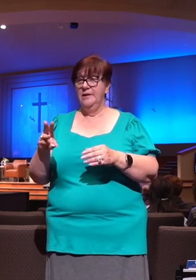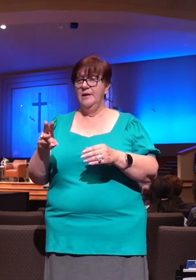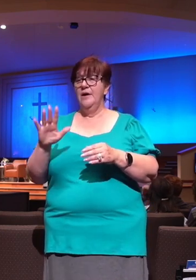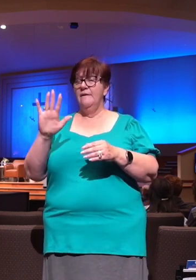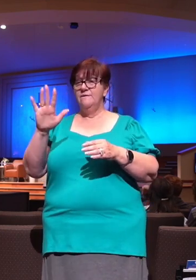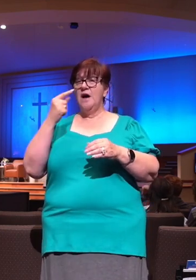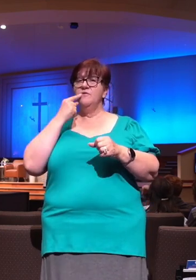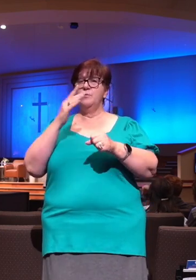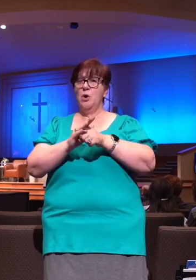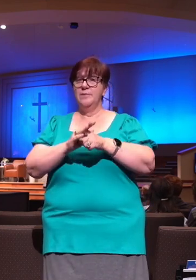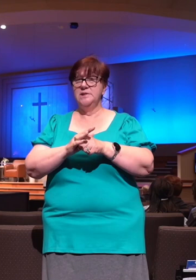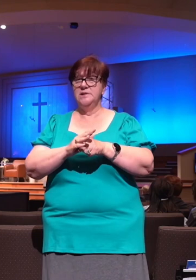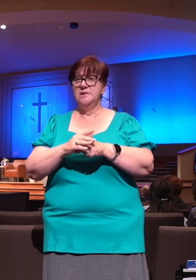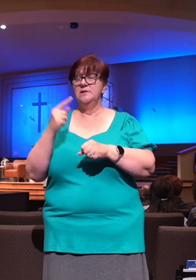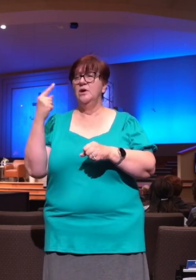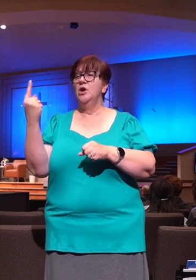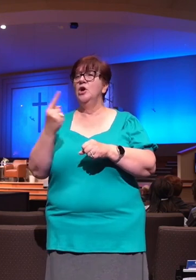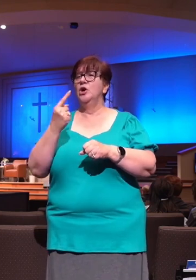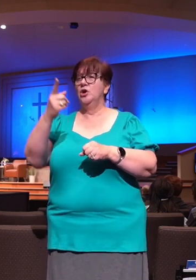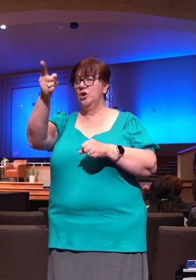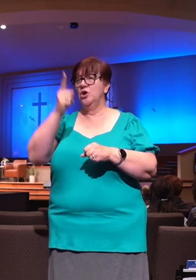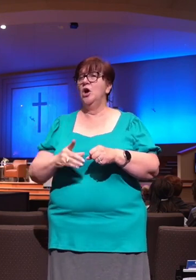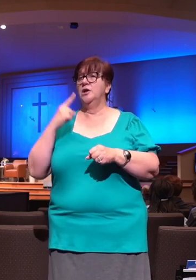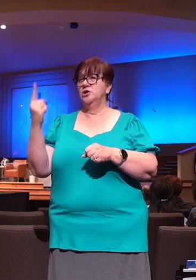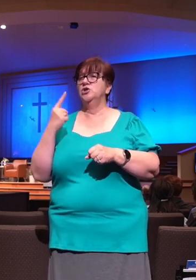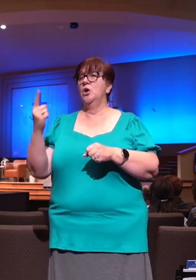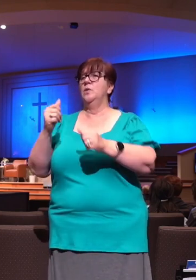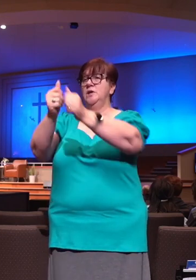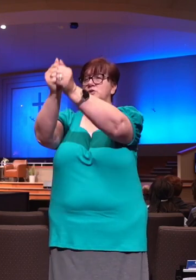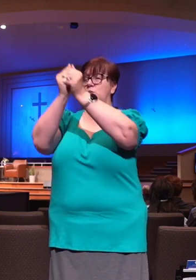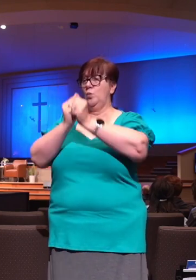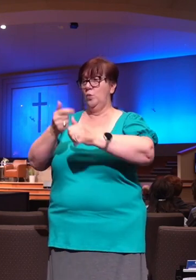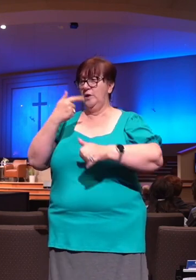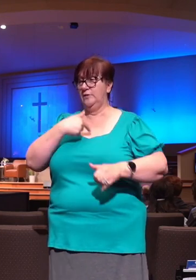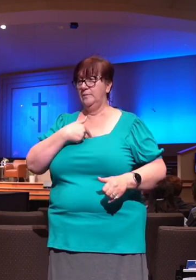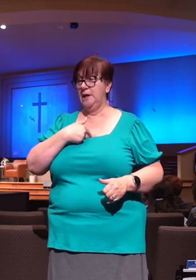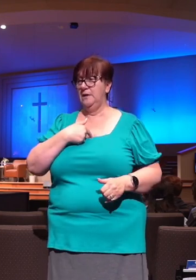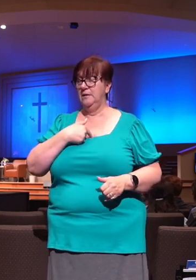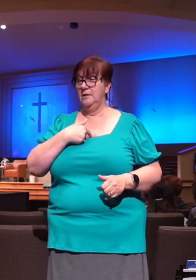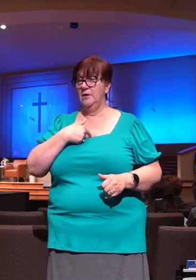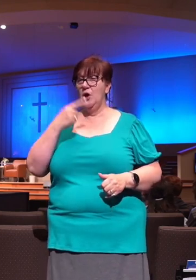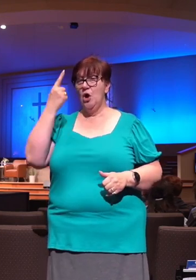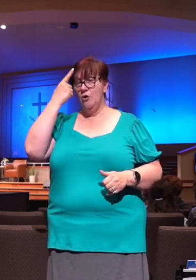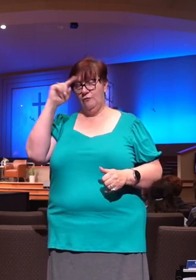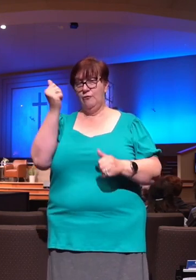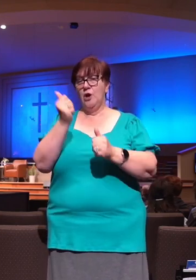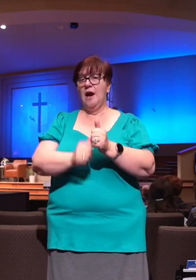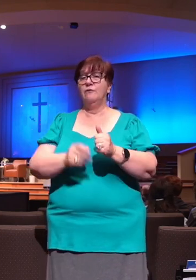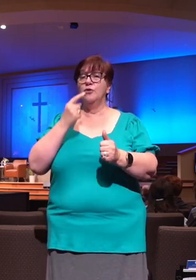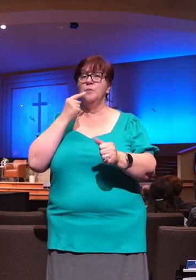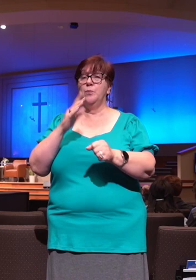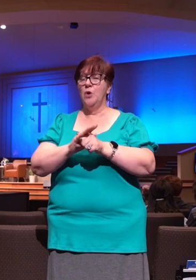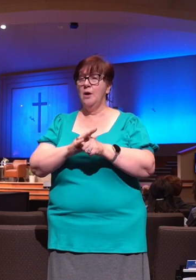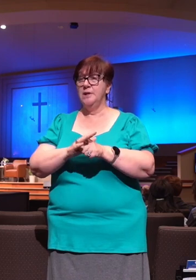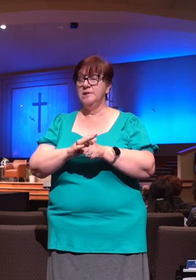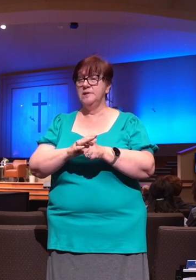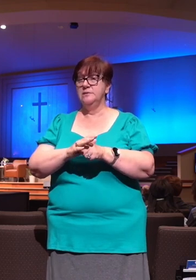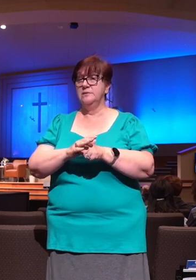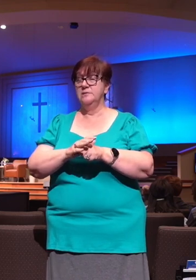that God is always with me. Now, for every promise, there is, for us, it should elicit a